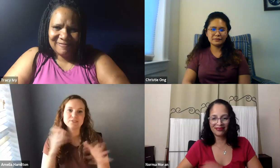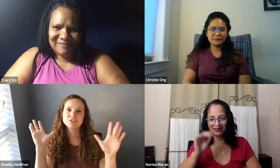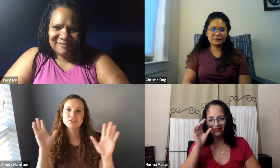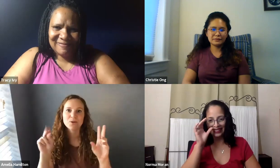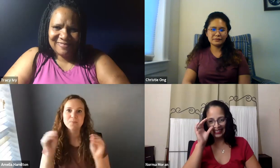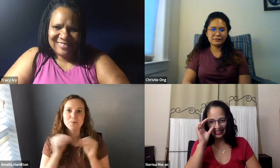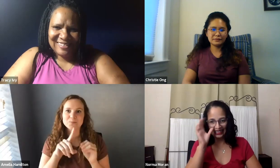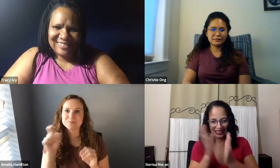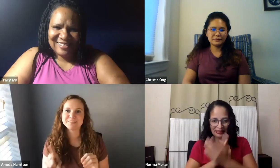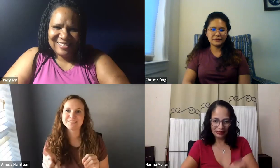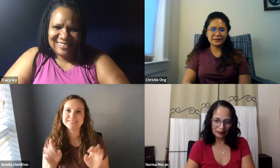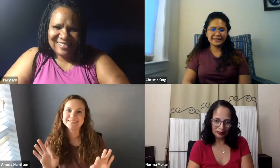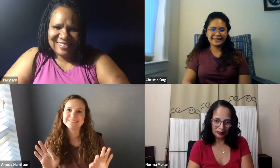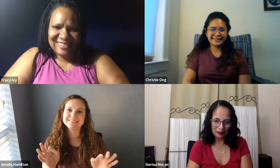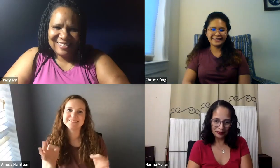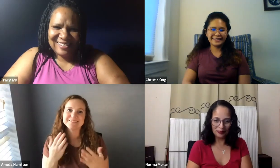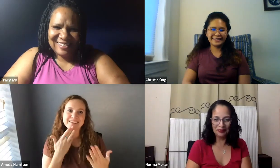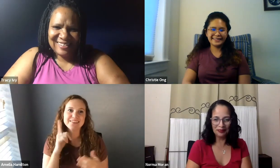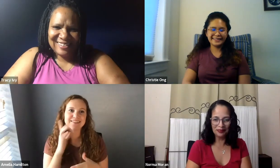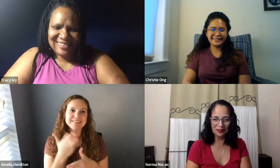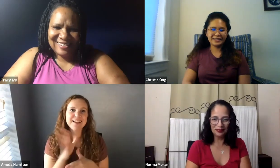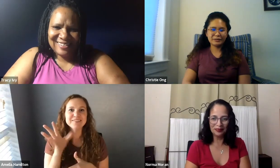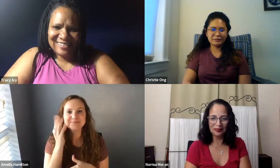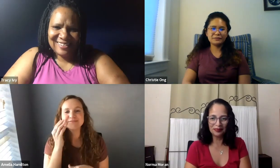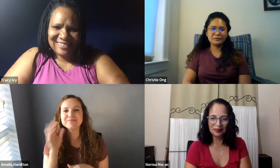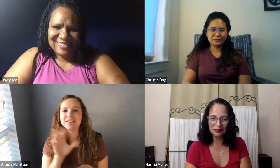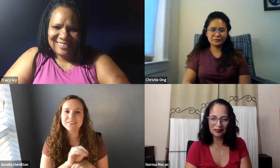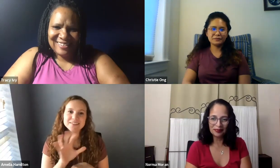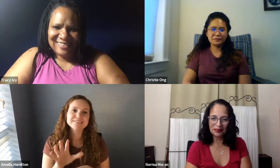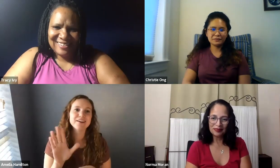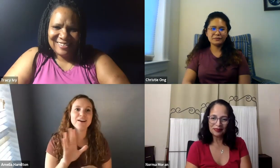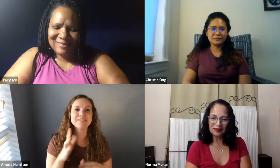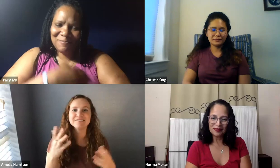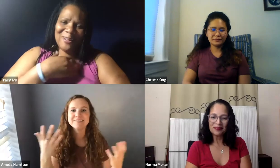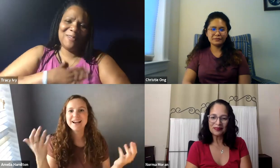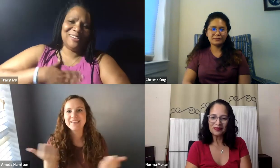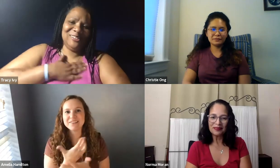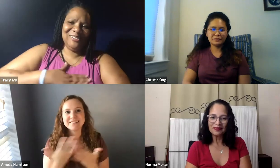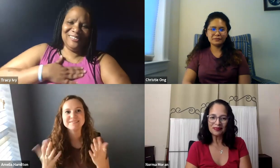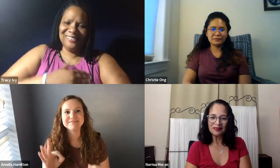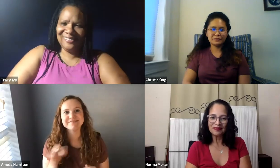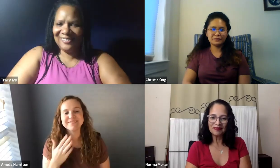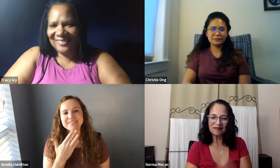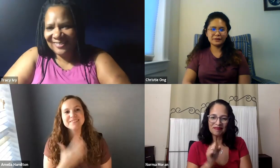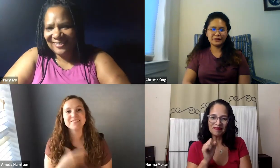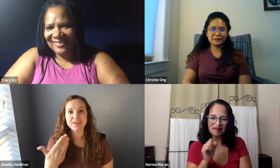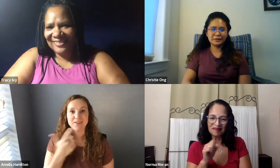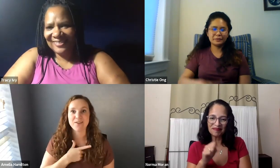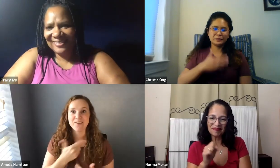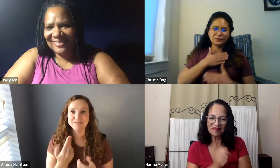Amelia's saying, well, thank you for all of that. There's no more questions we're going to ask. So thank you for sharing your experiences and your